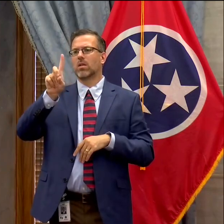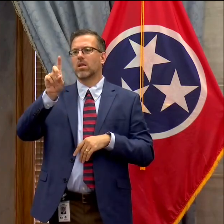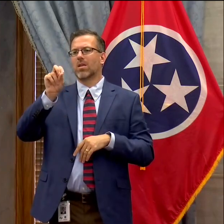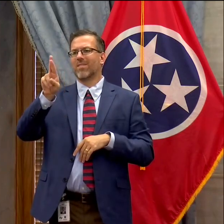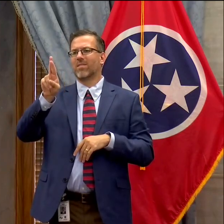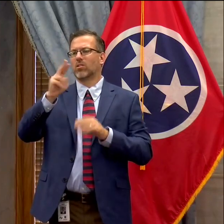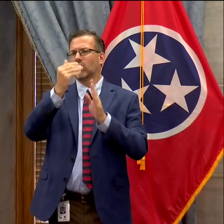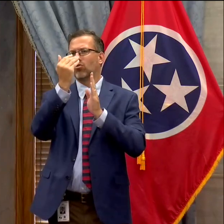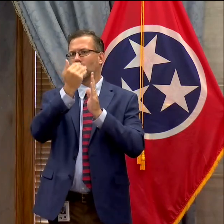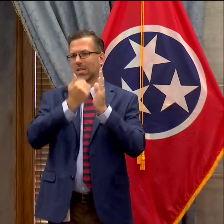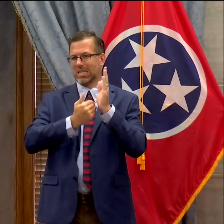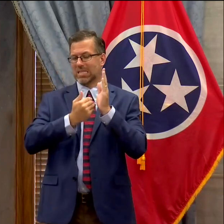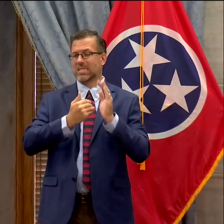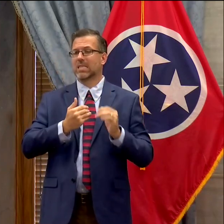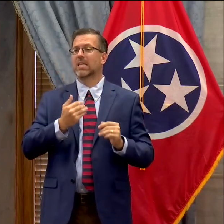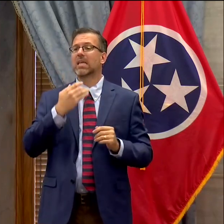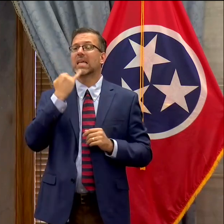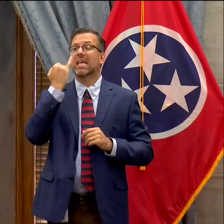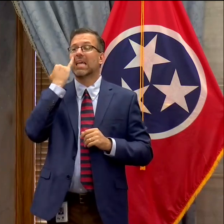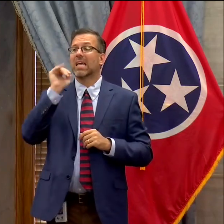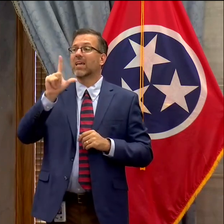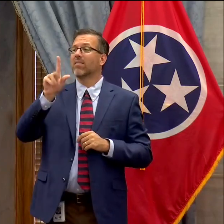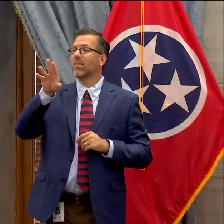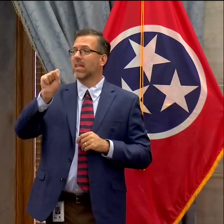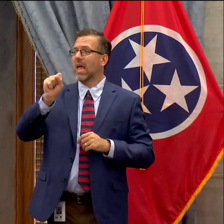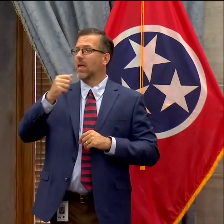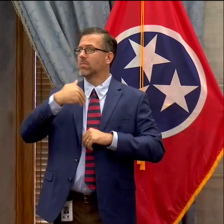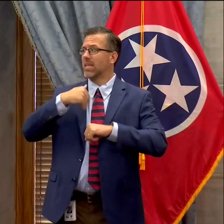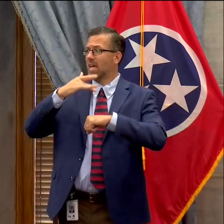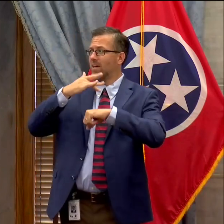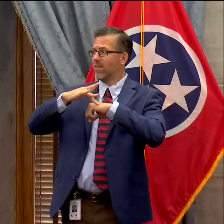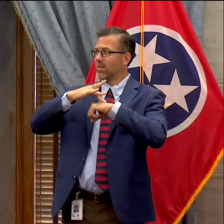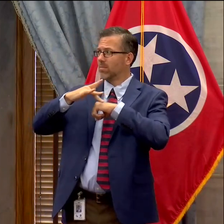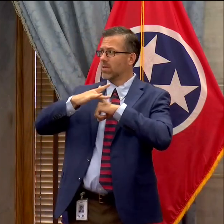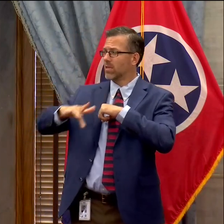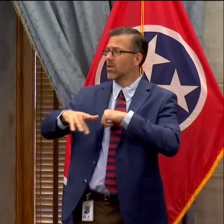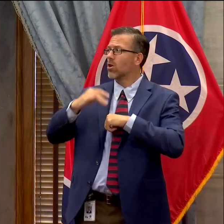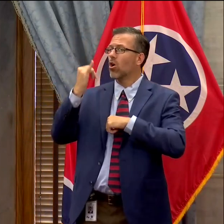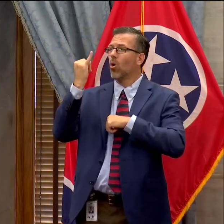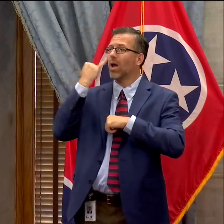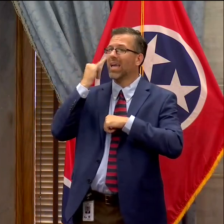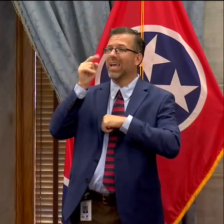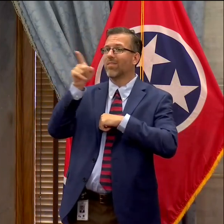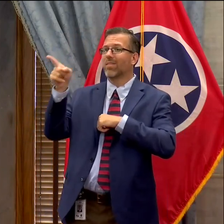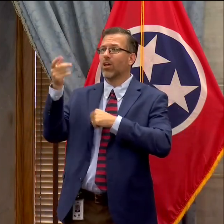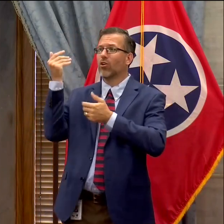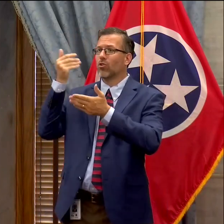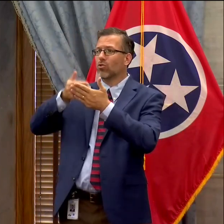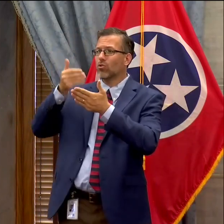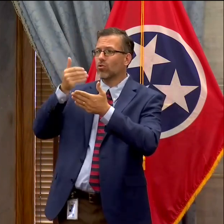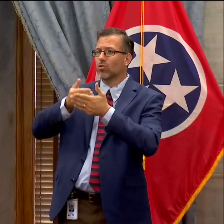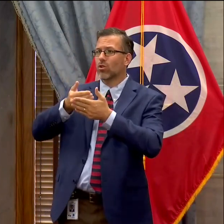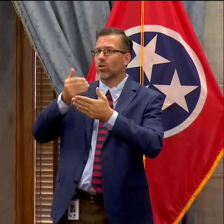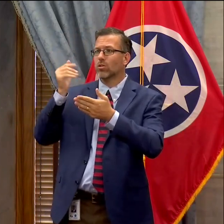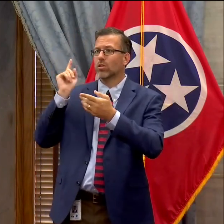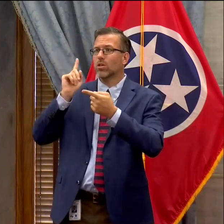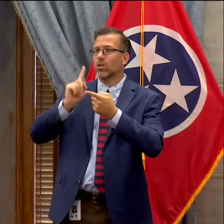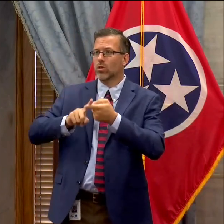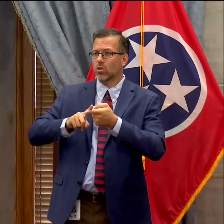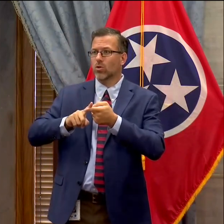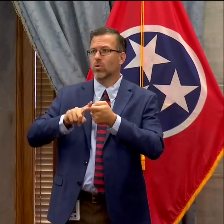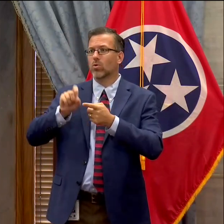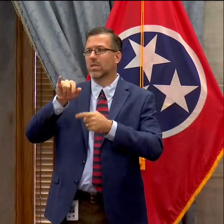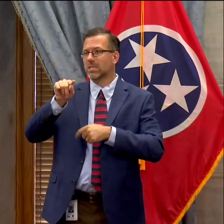when labs have additional capacity or if they're proximate to a testing site uh for example if there's a lab in